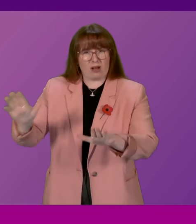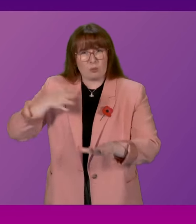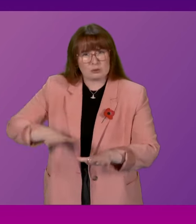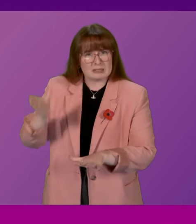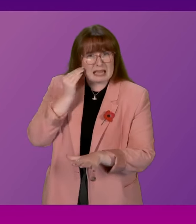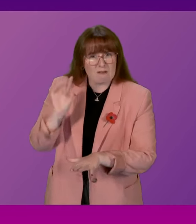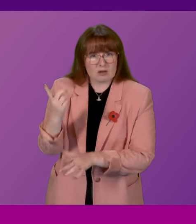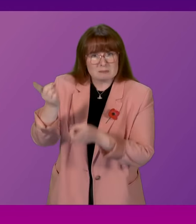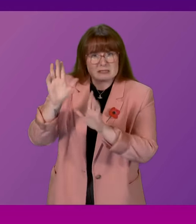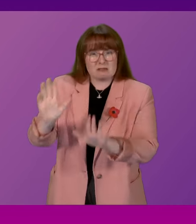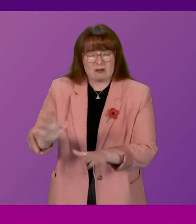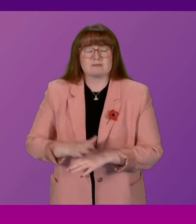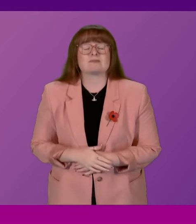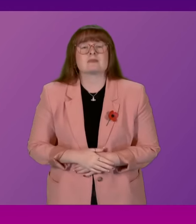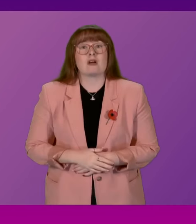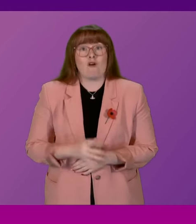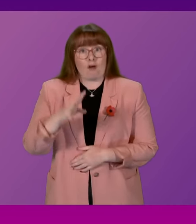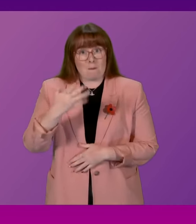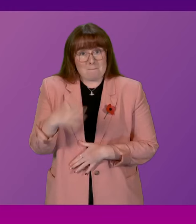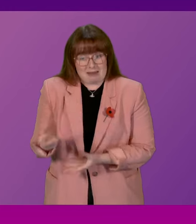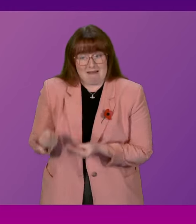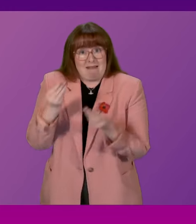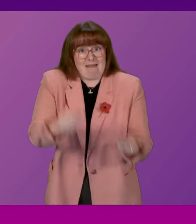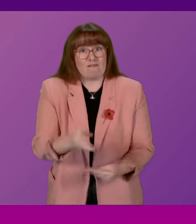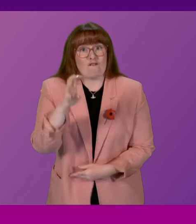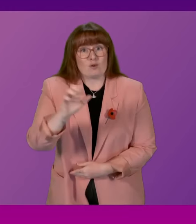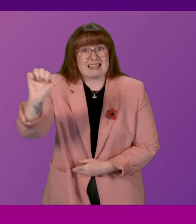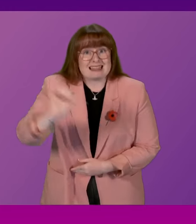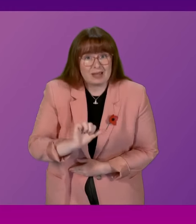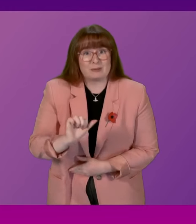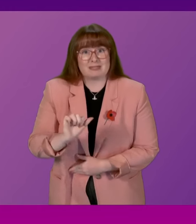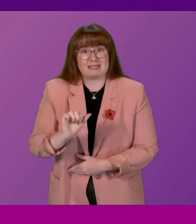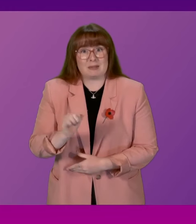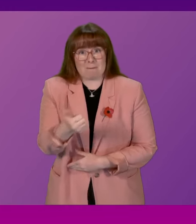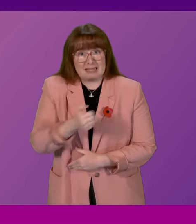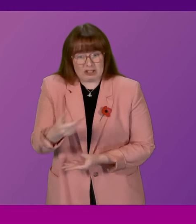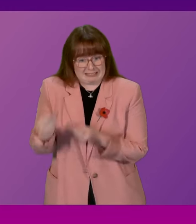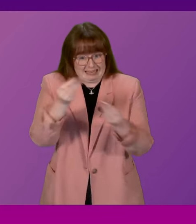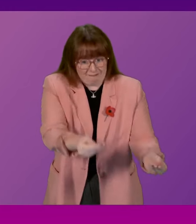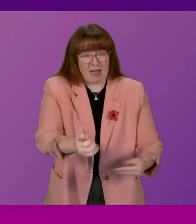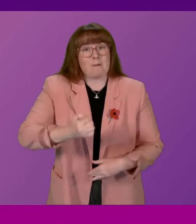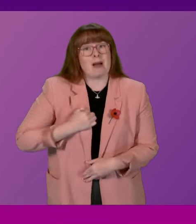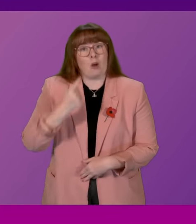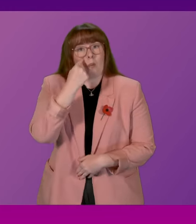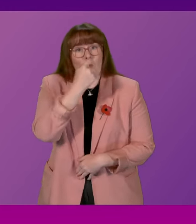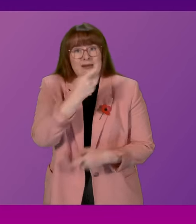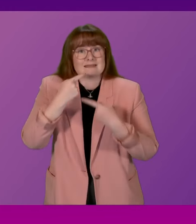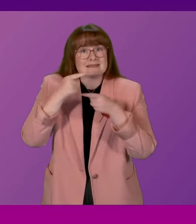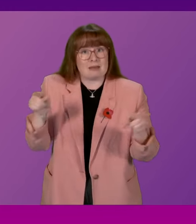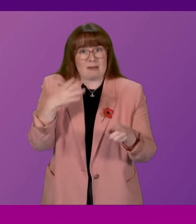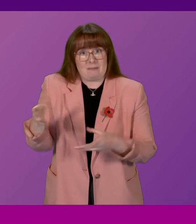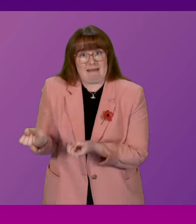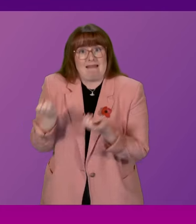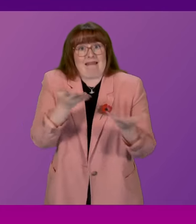supplied 14,000 messages to the inquiry. In my witness statement, I have, of course, handed over